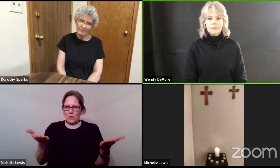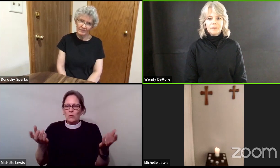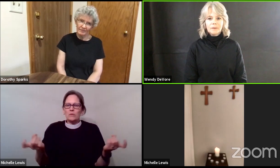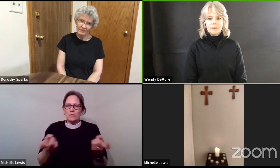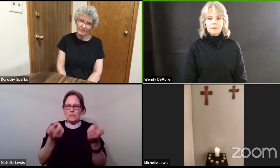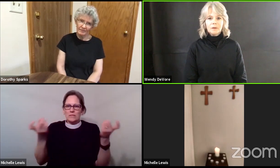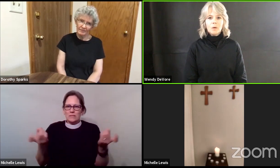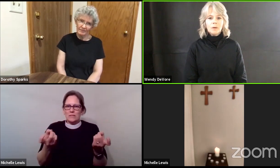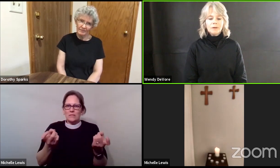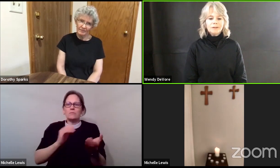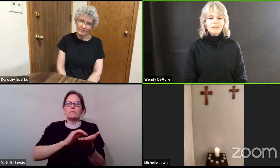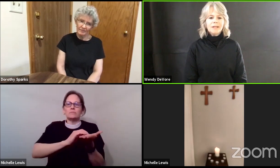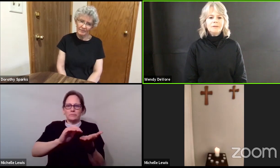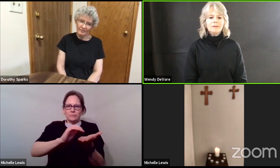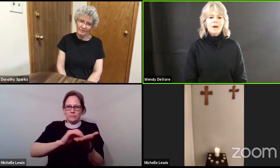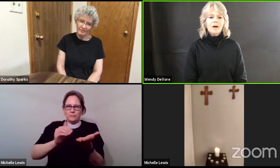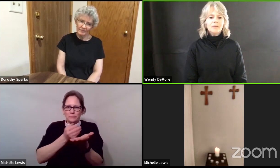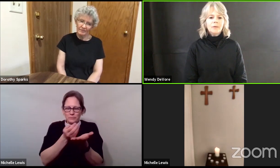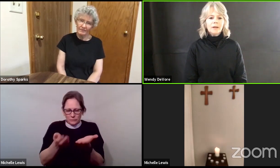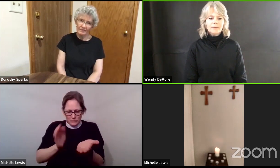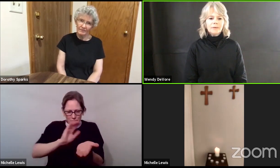your sins are forgiven.